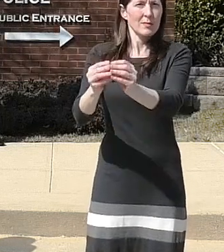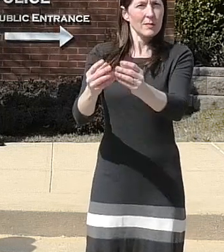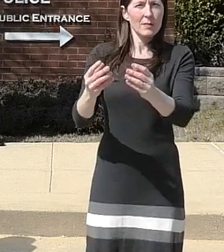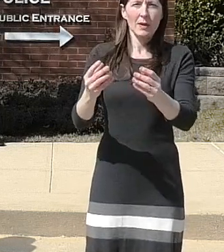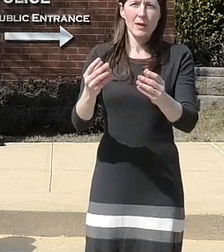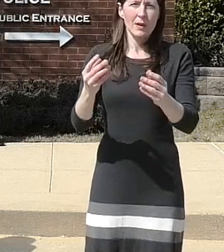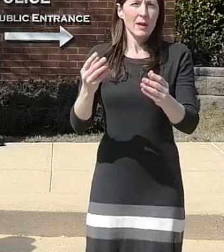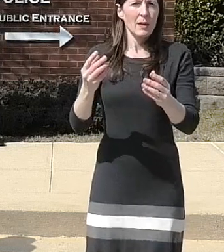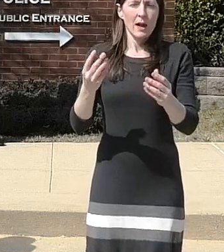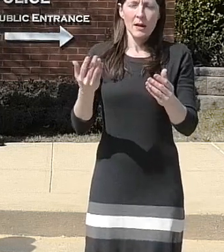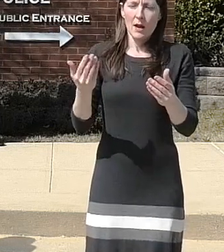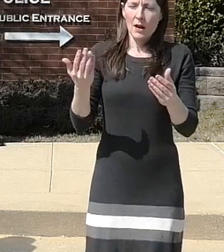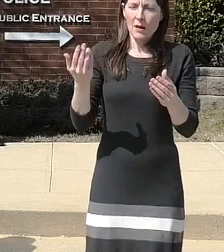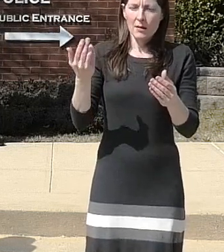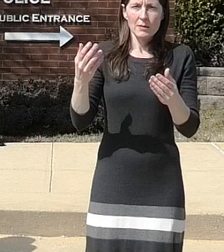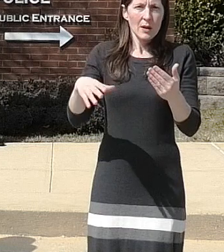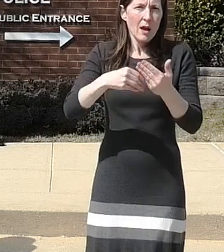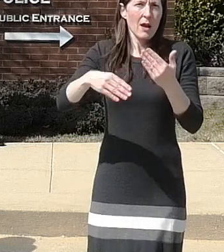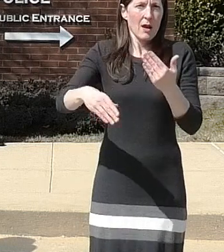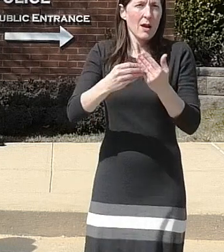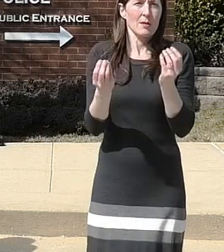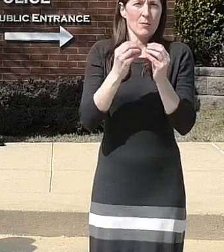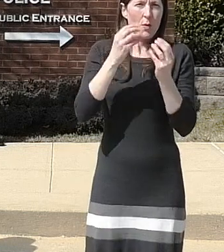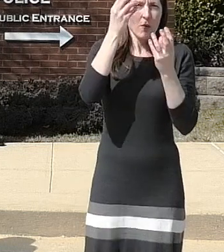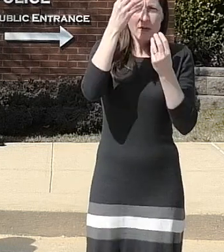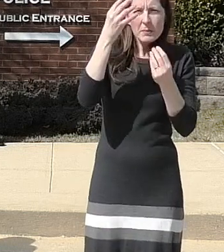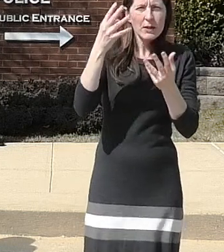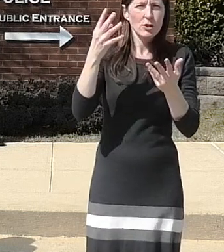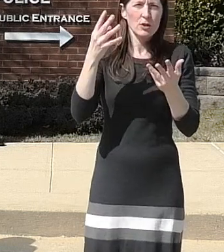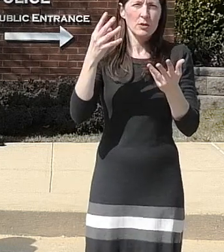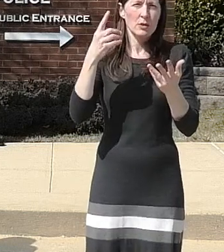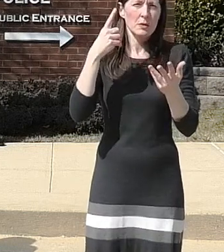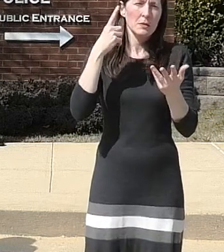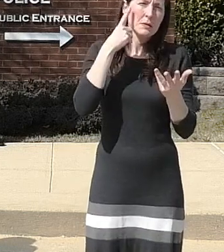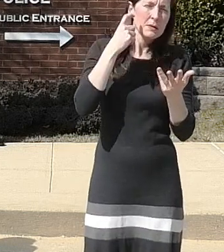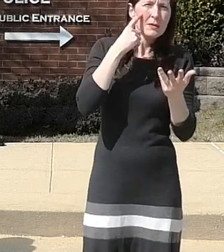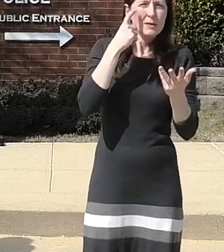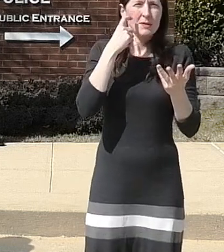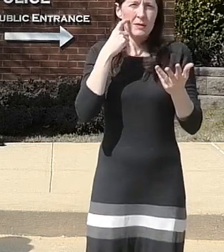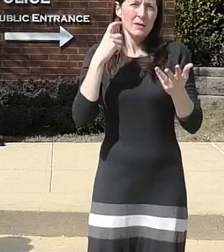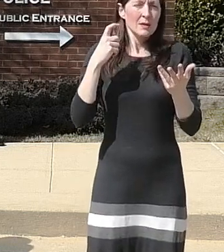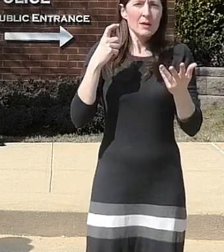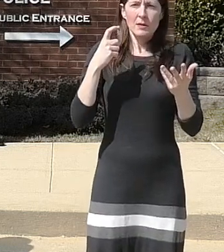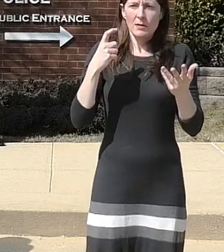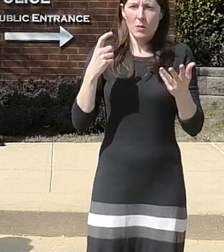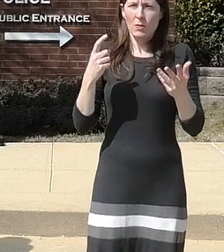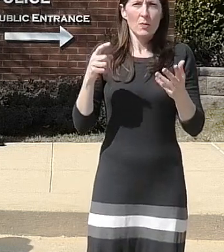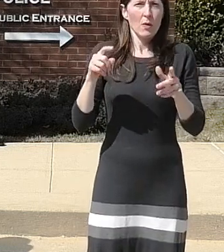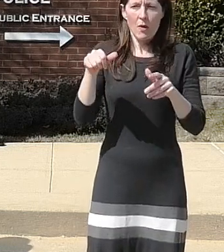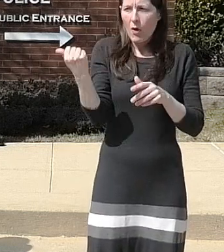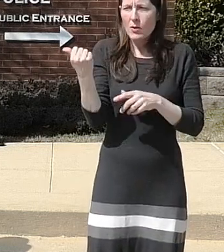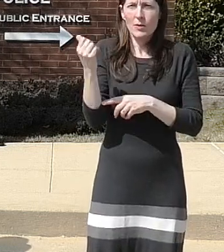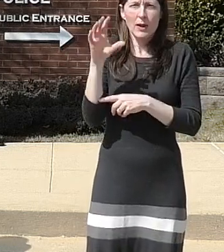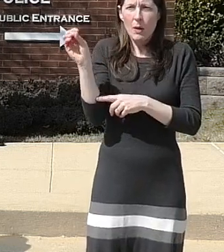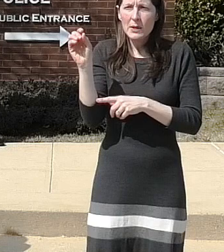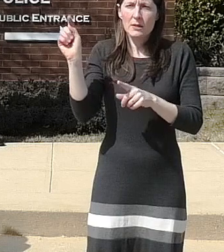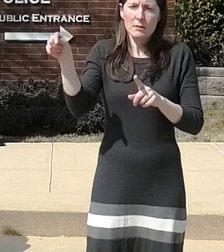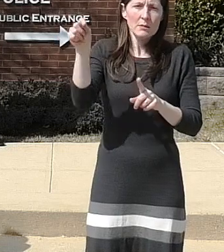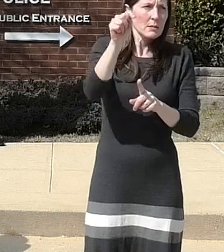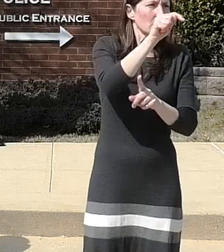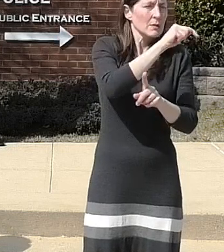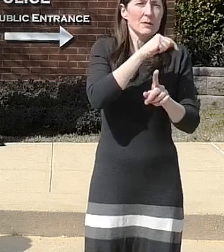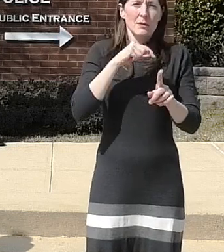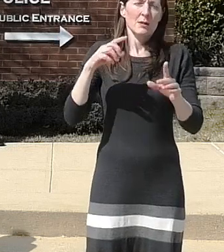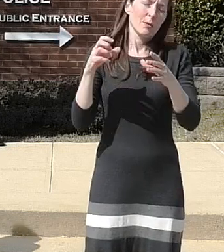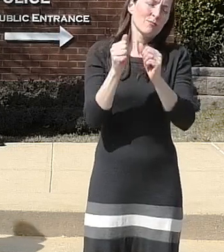expanded larger and larger obviously to all the other jurisdictions affected so i guess